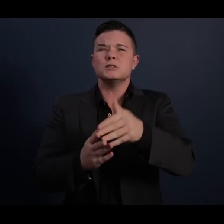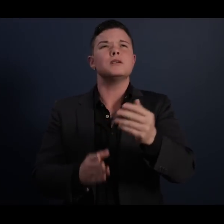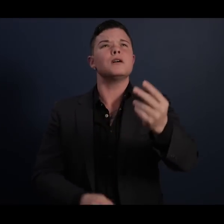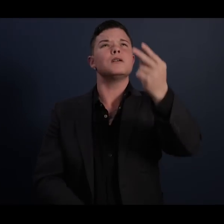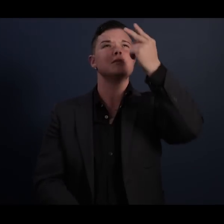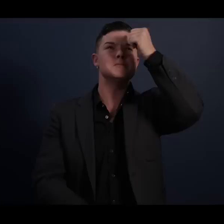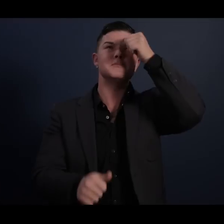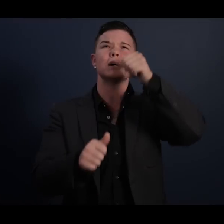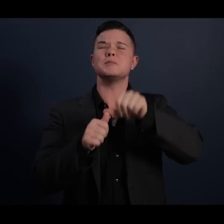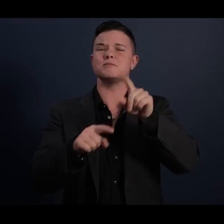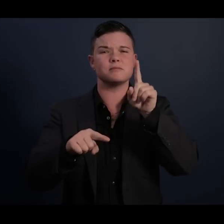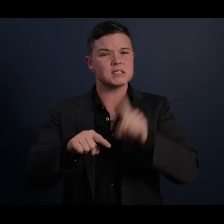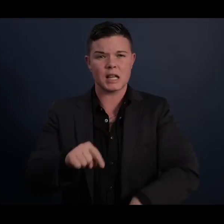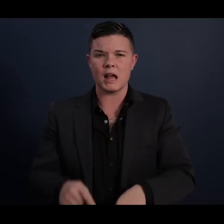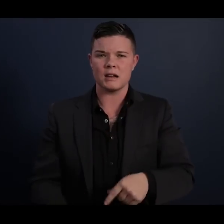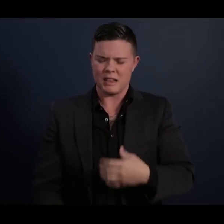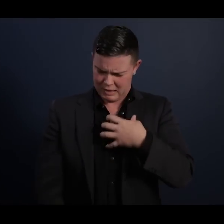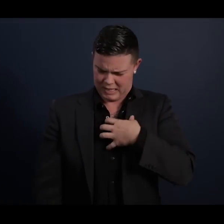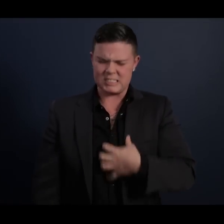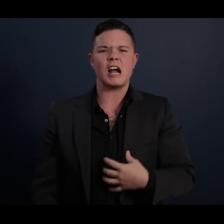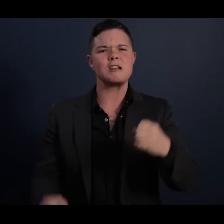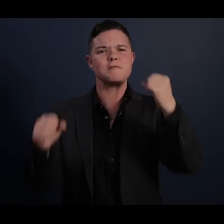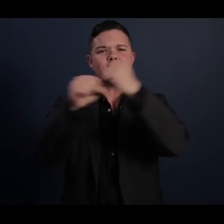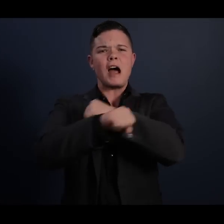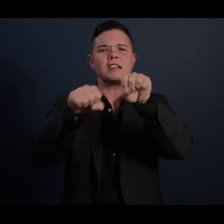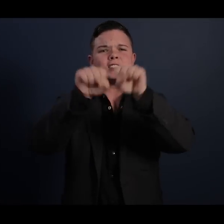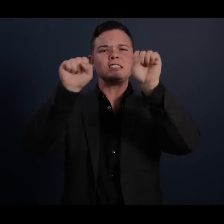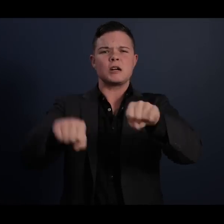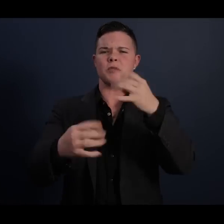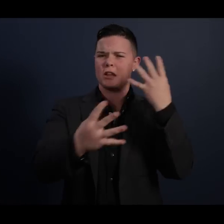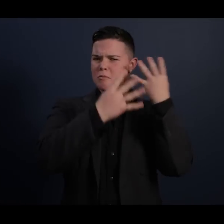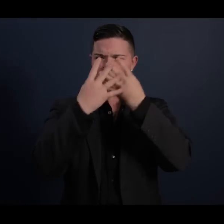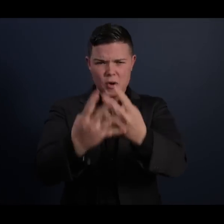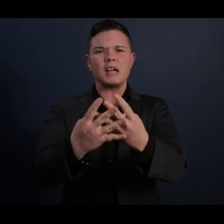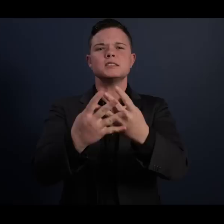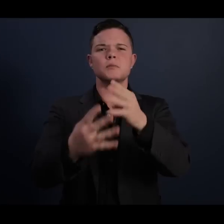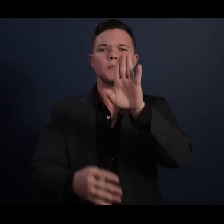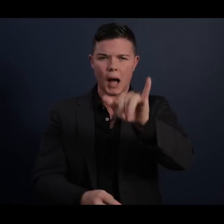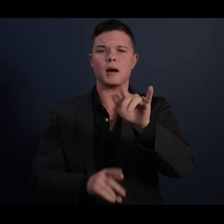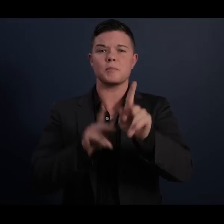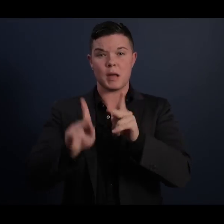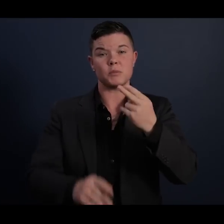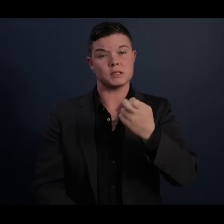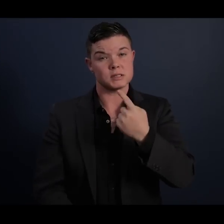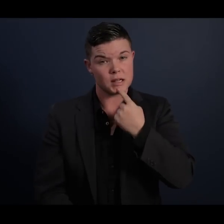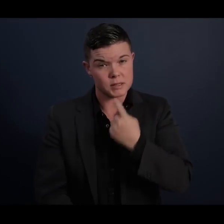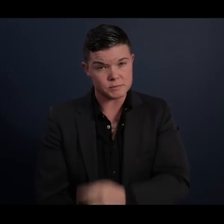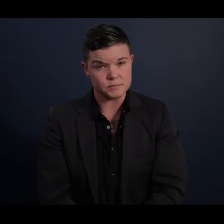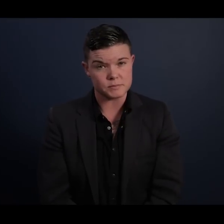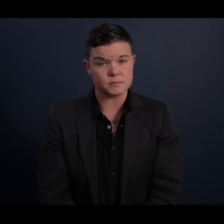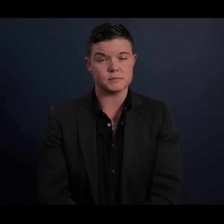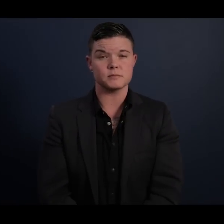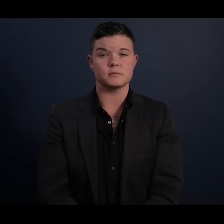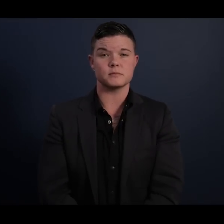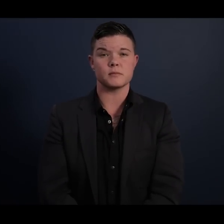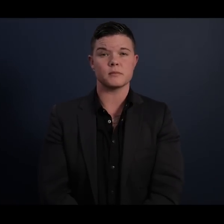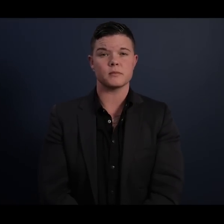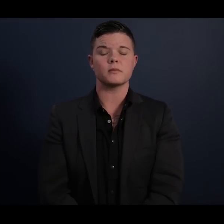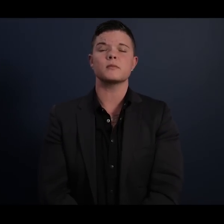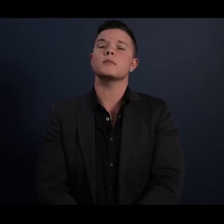a desire to fight the system that imprisoned my people, he said. But like other